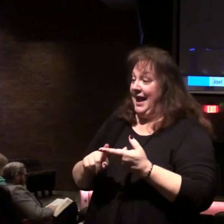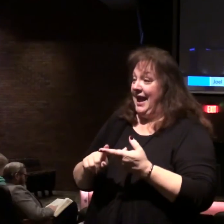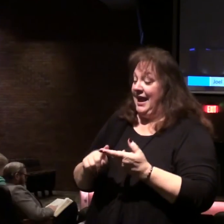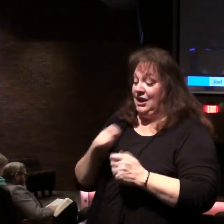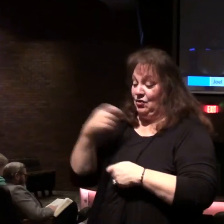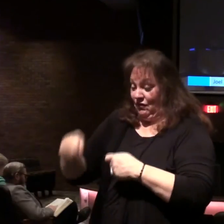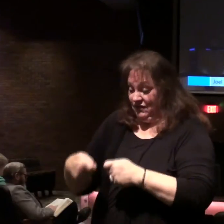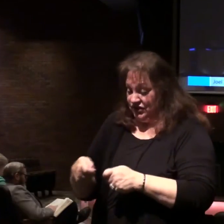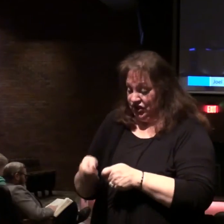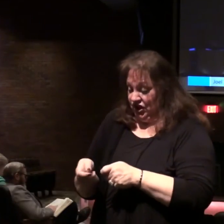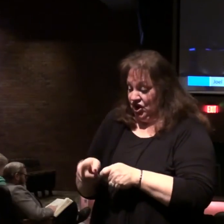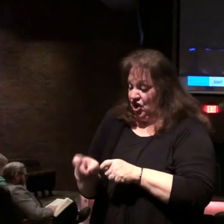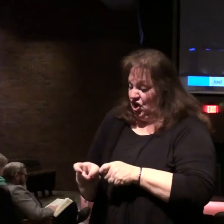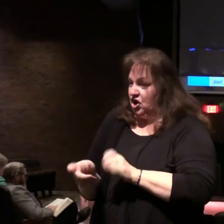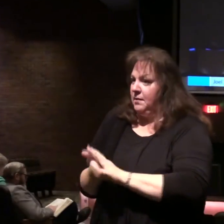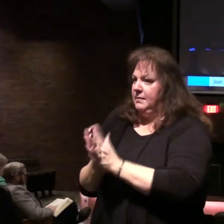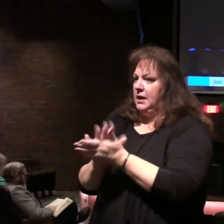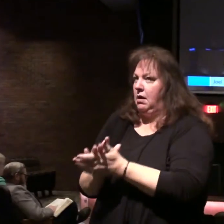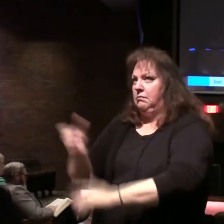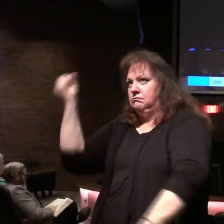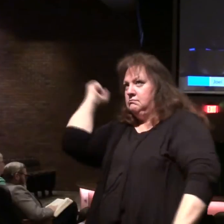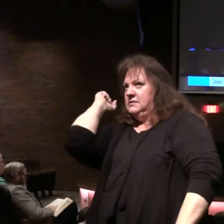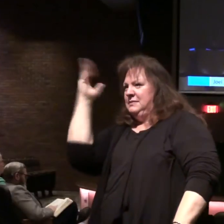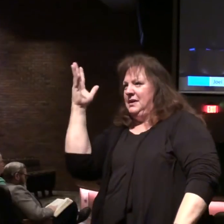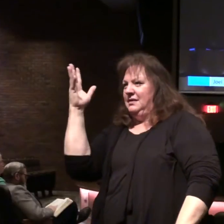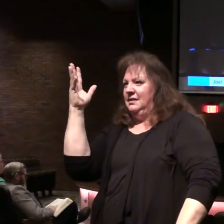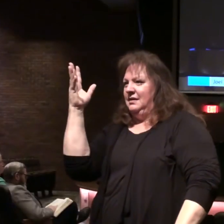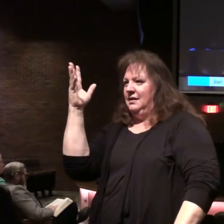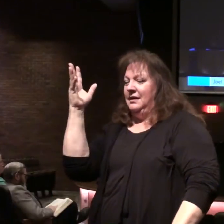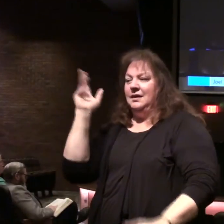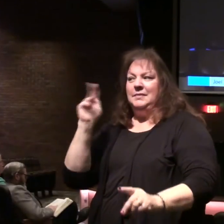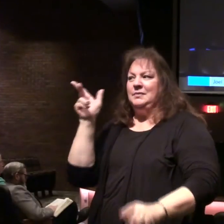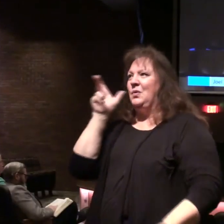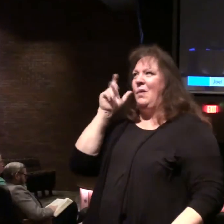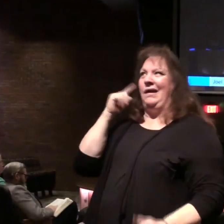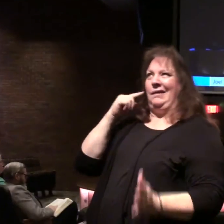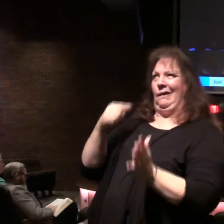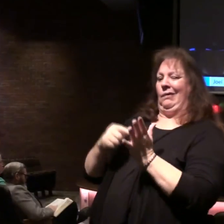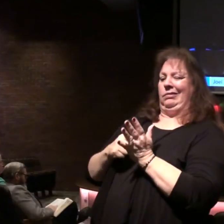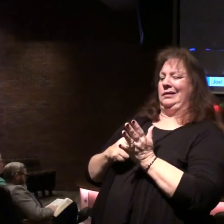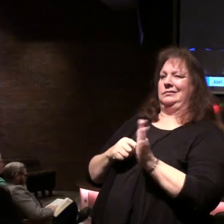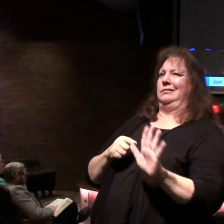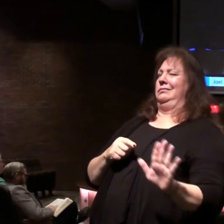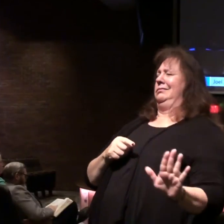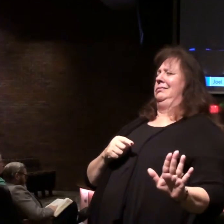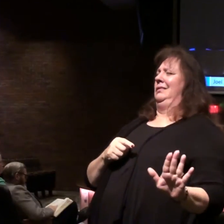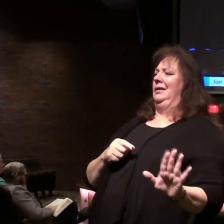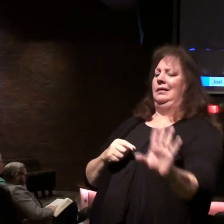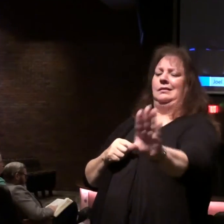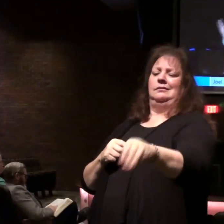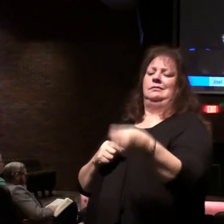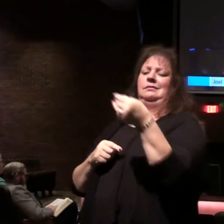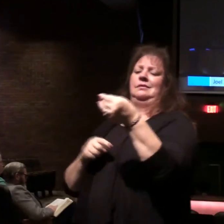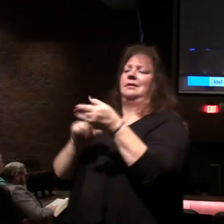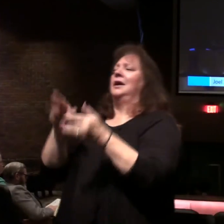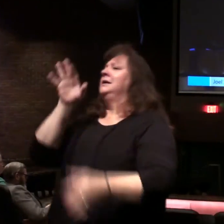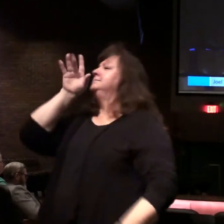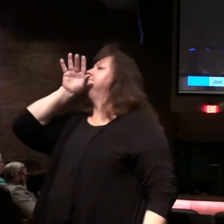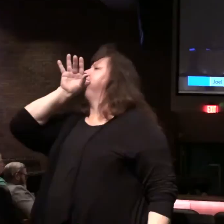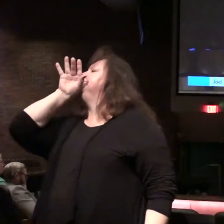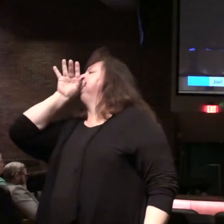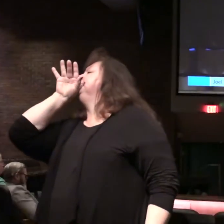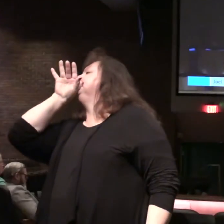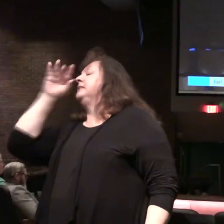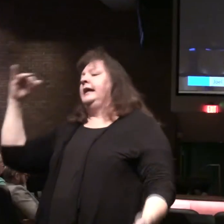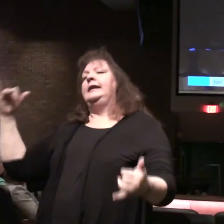Could be a time of warfare, conflict. People don't want to hear this side. Pull a verse out of the Bible and quote it and